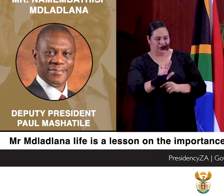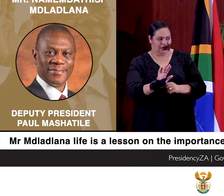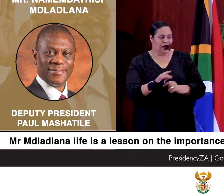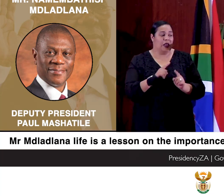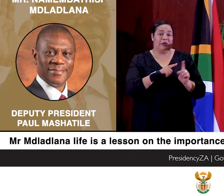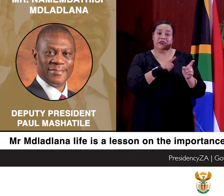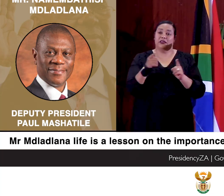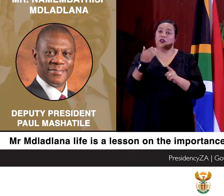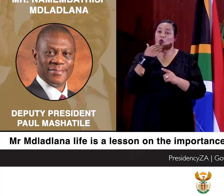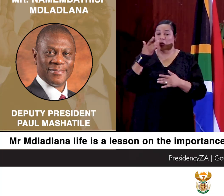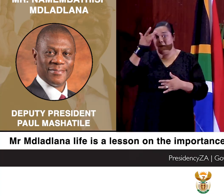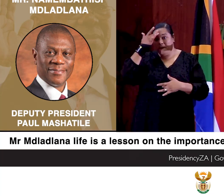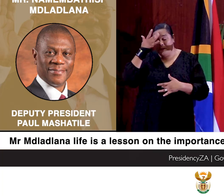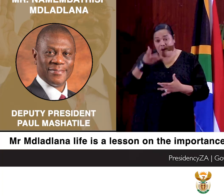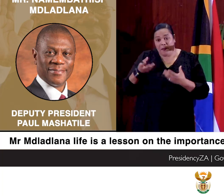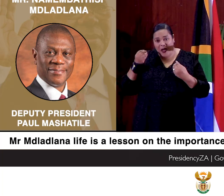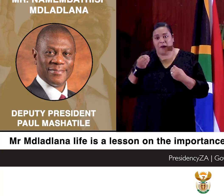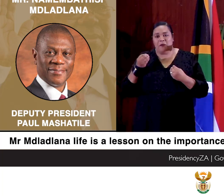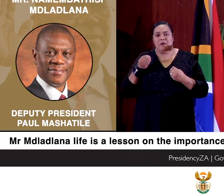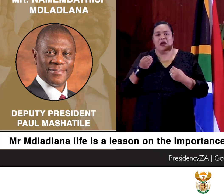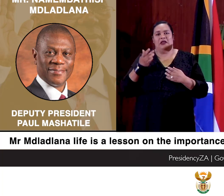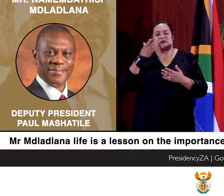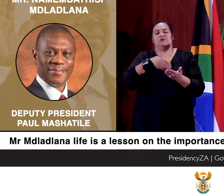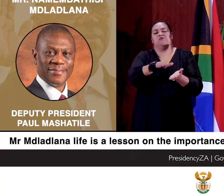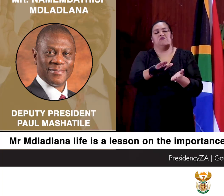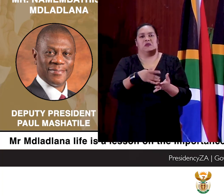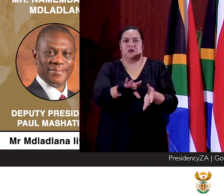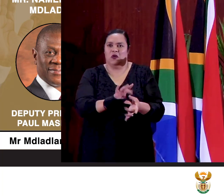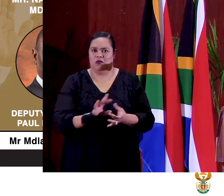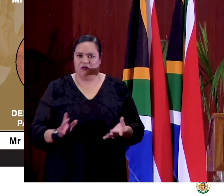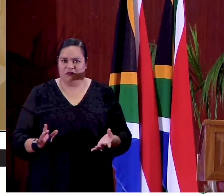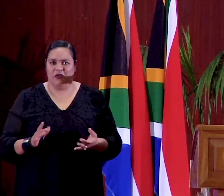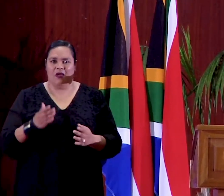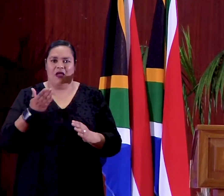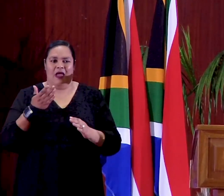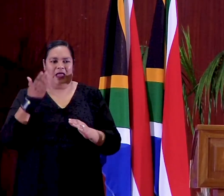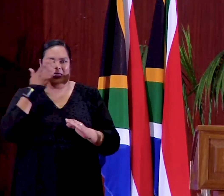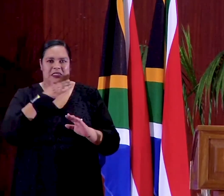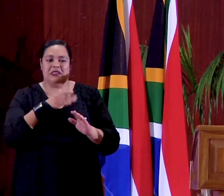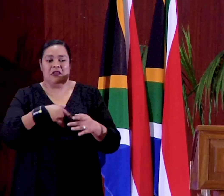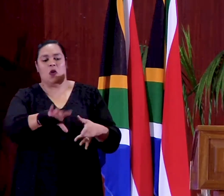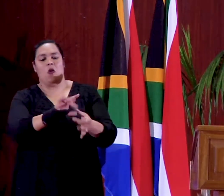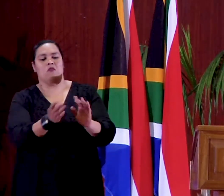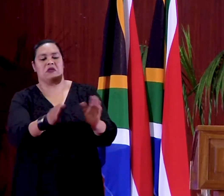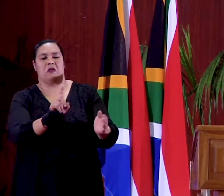Those who got ill were simply dismissed and sent home to die.